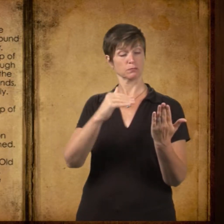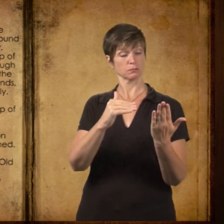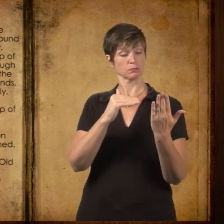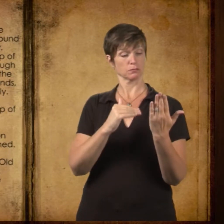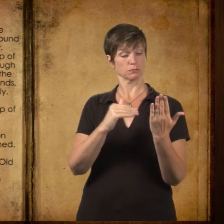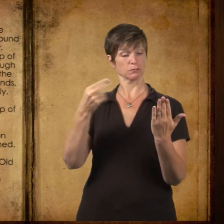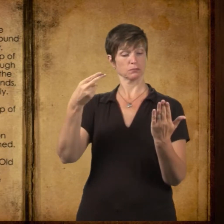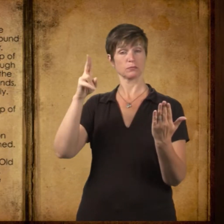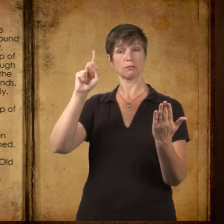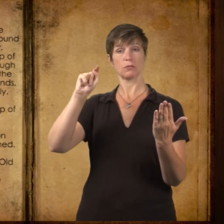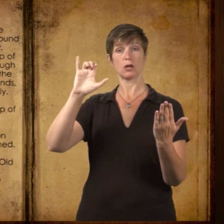Harbert!